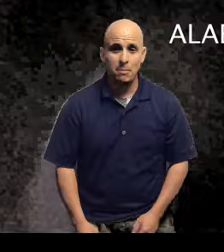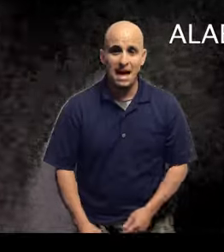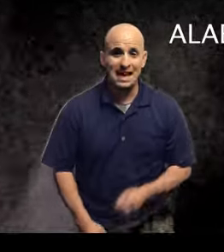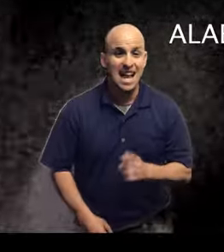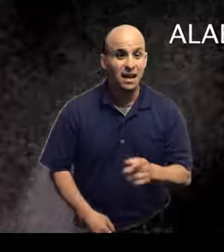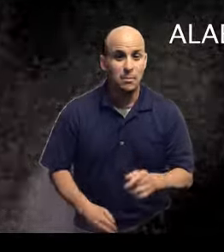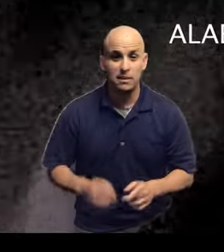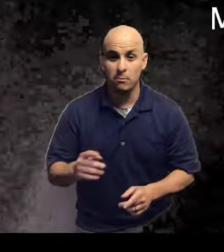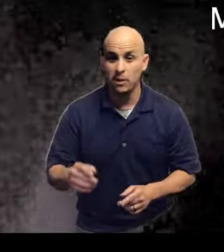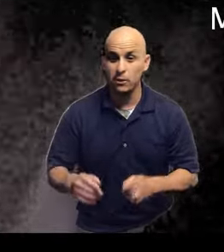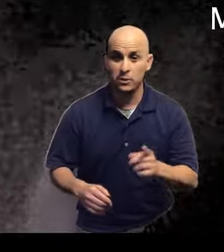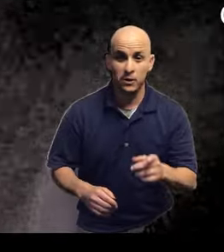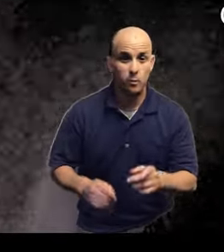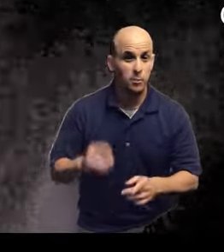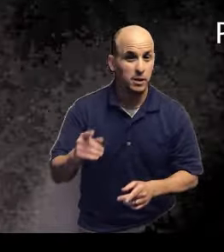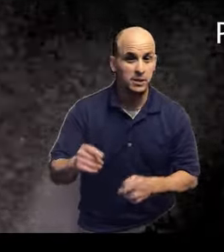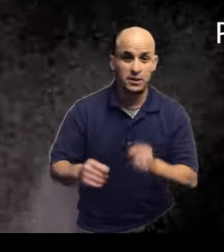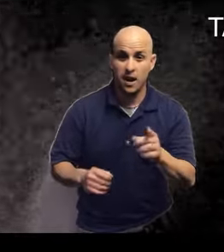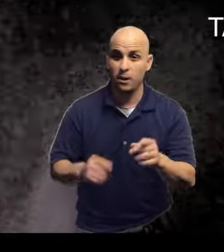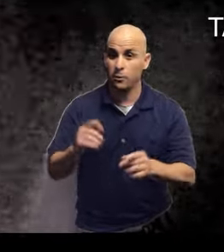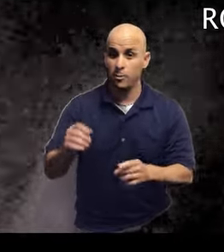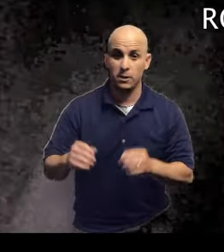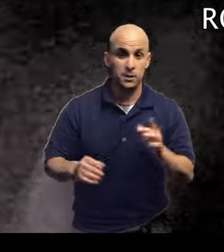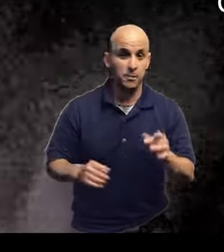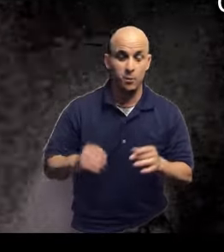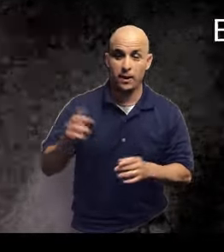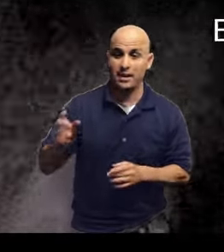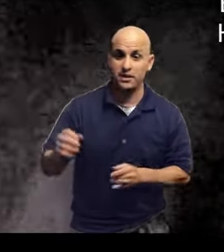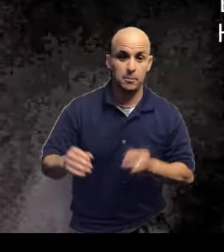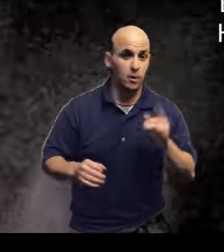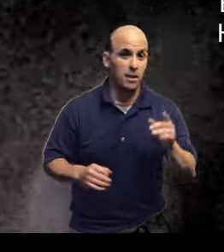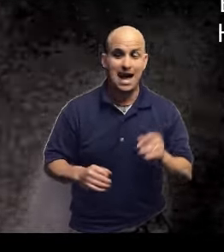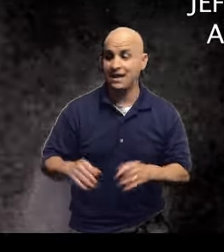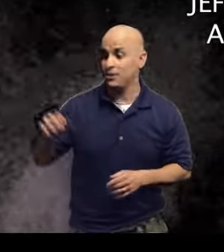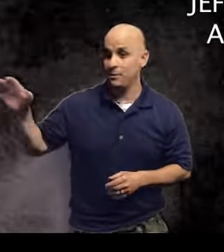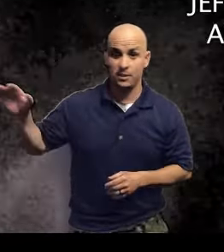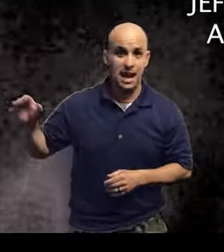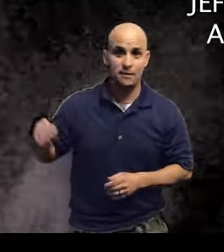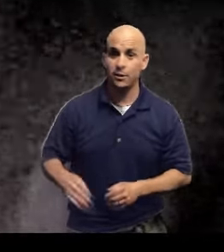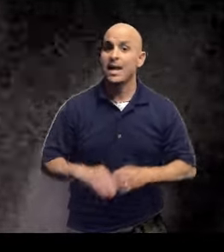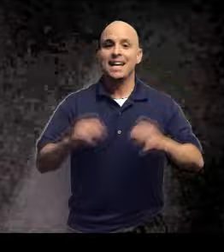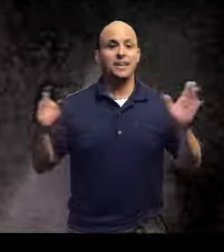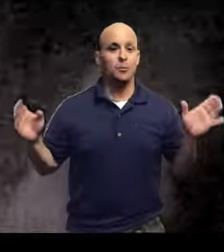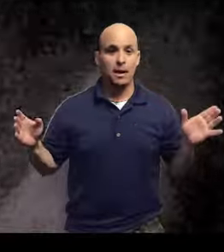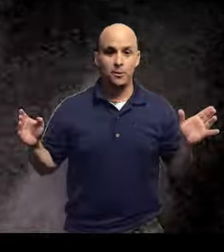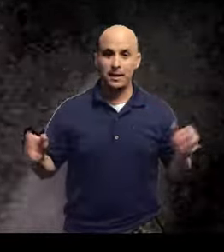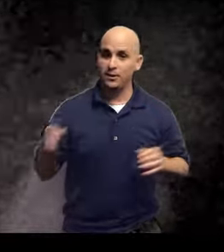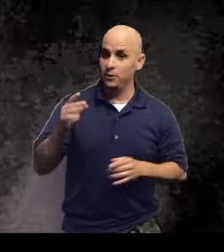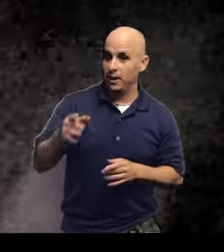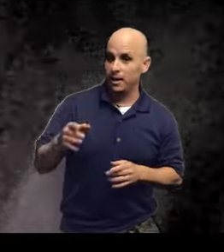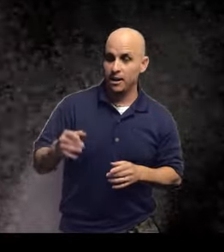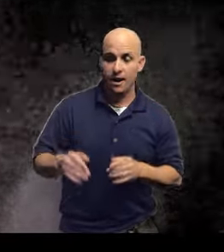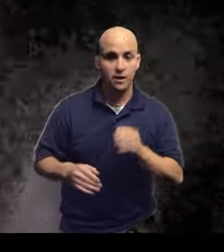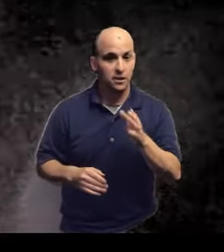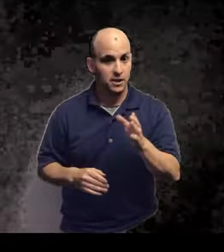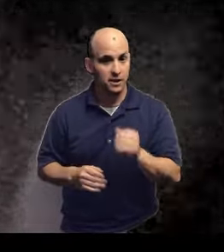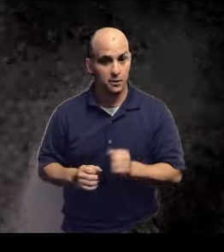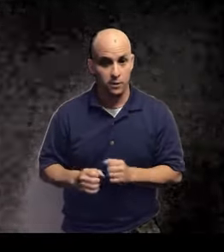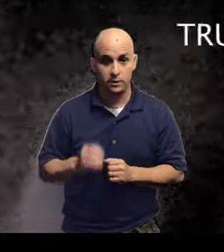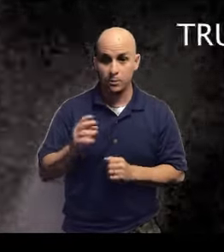I'm buying in Alabaster, Mogul, Centerpoint, Pinson, Tarrant, Roebuck, Centerpoint, Inslee, Bromant Heights, Jefferson Avenue. It don't matter who it is, you need to give me a call because I go to Trustville,